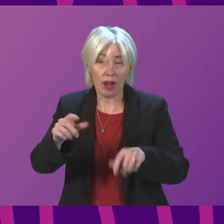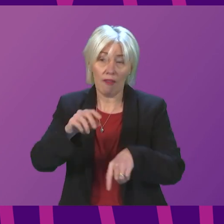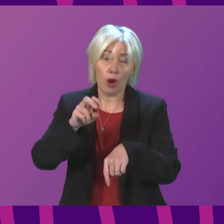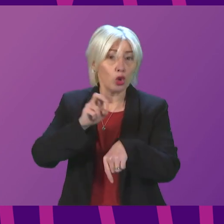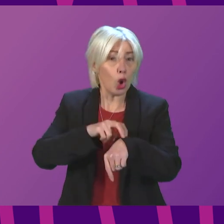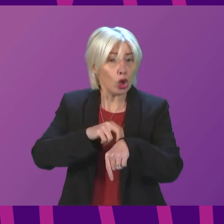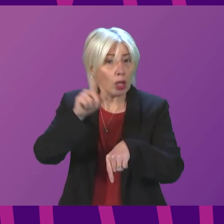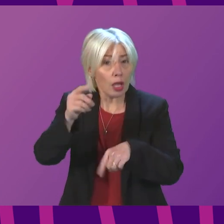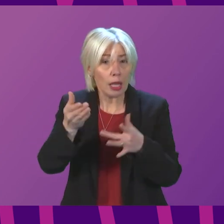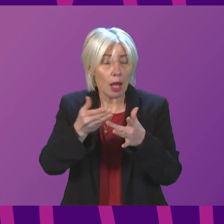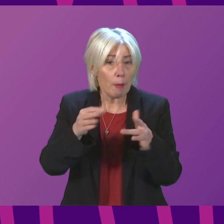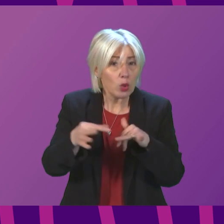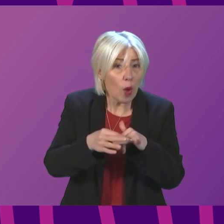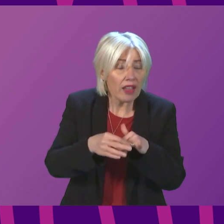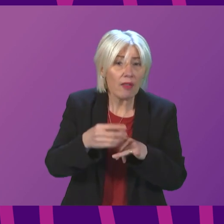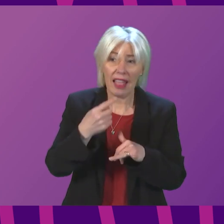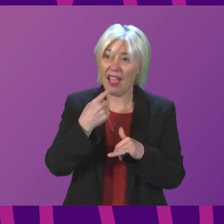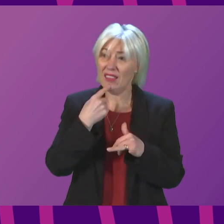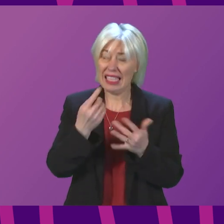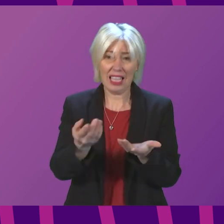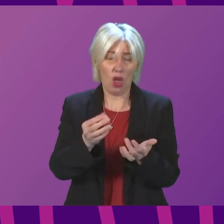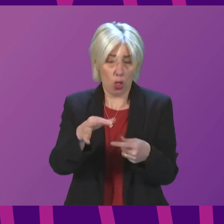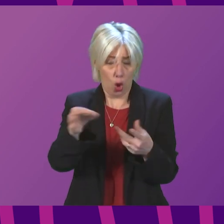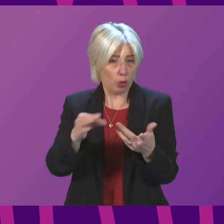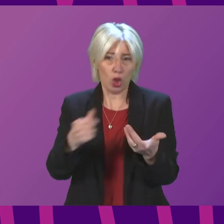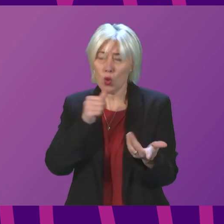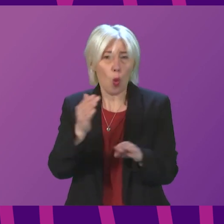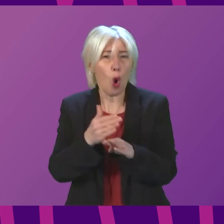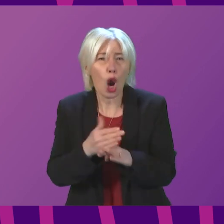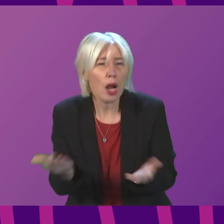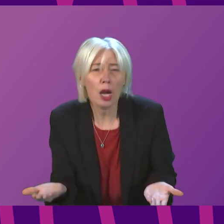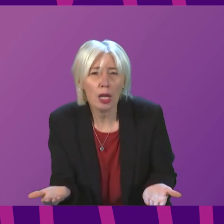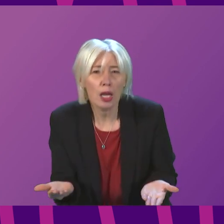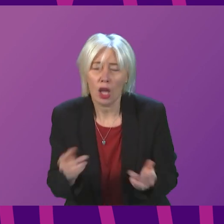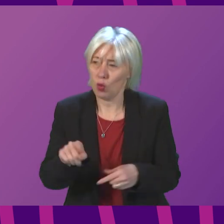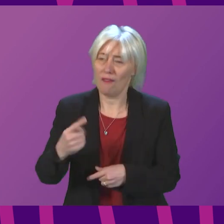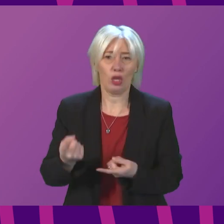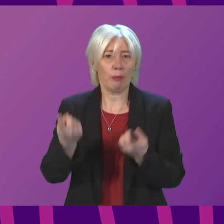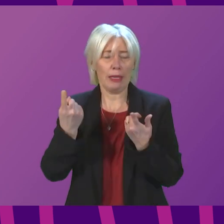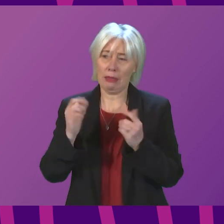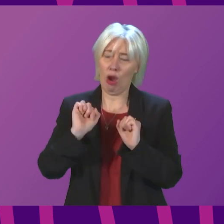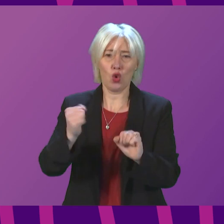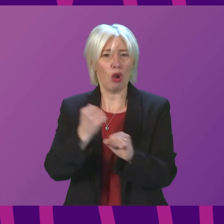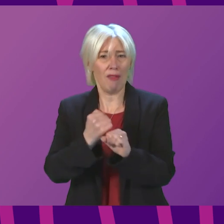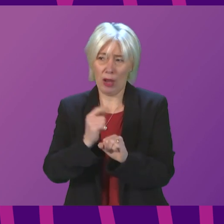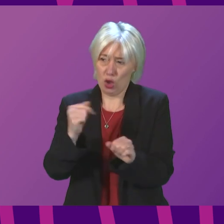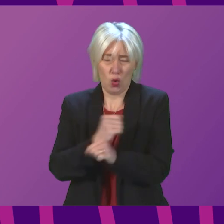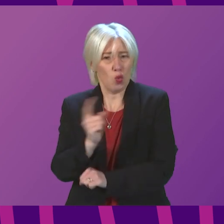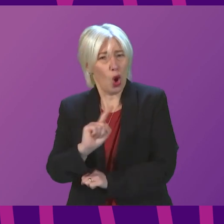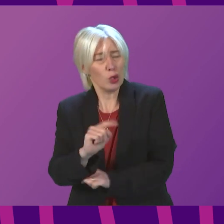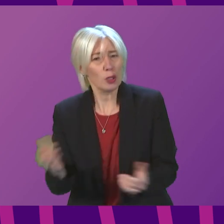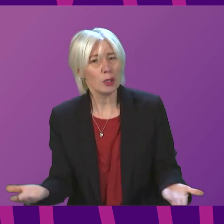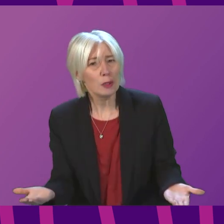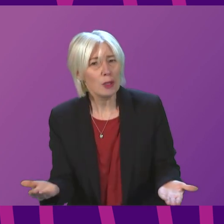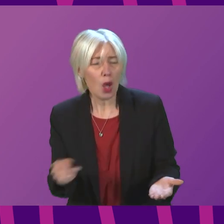midwives are saying that options on the table won't work, what is the First Minister and her government going to do about it, and